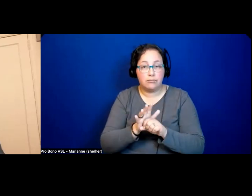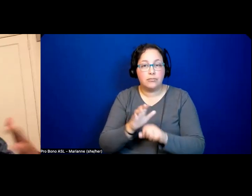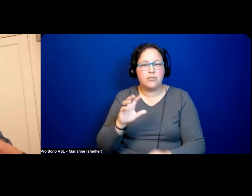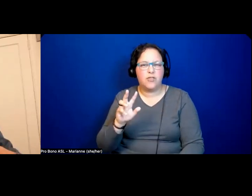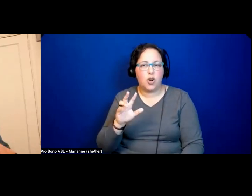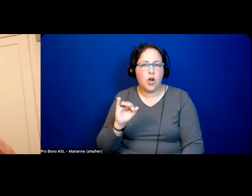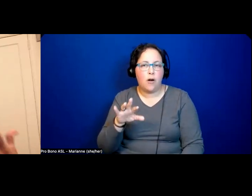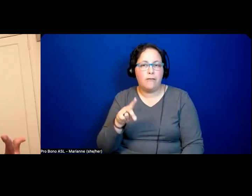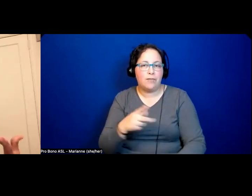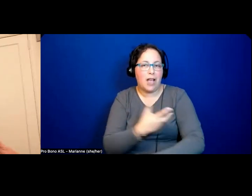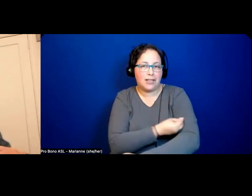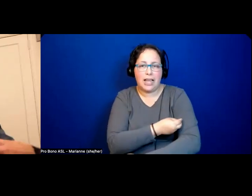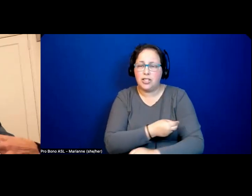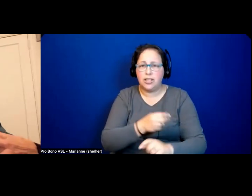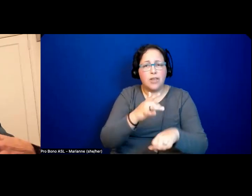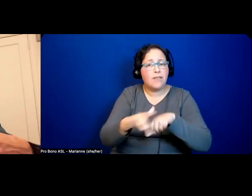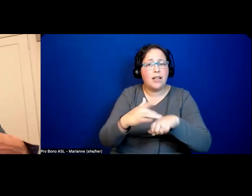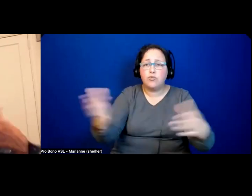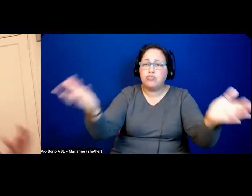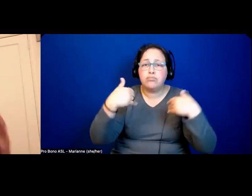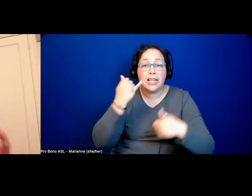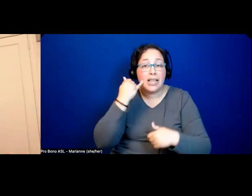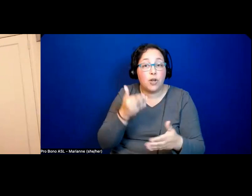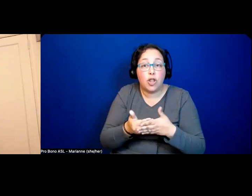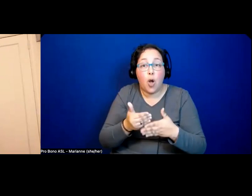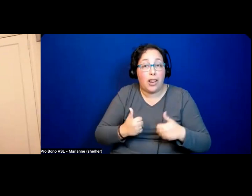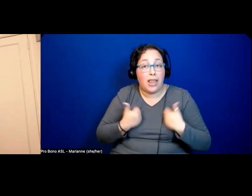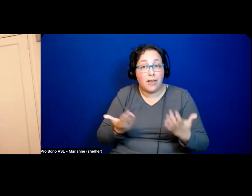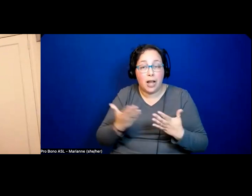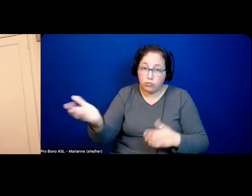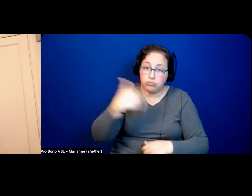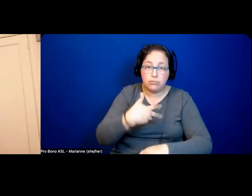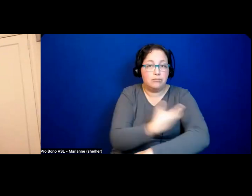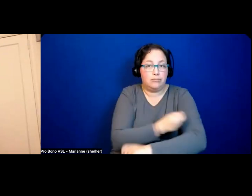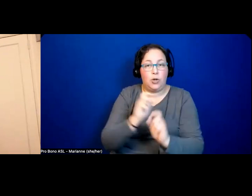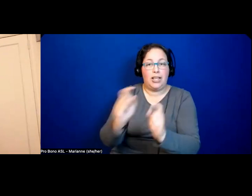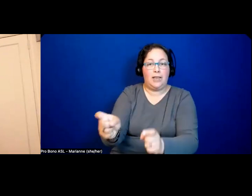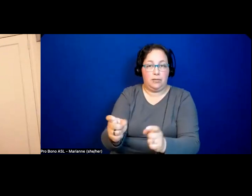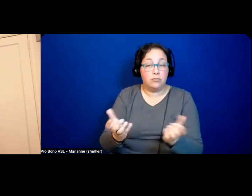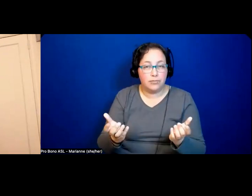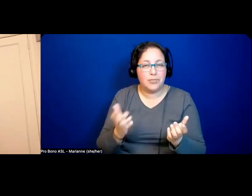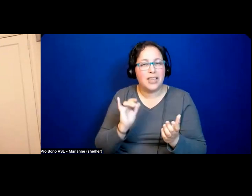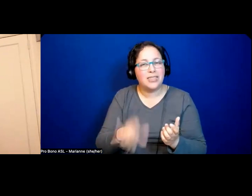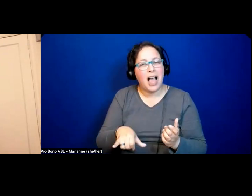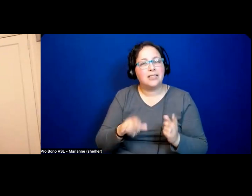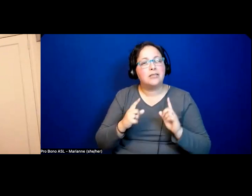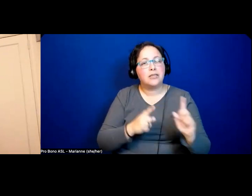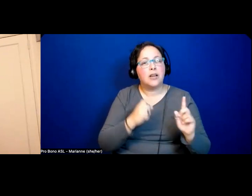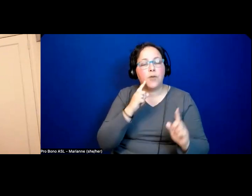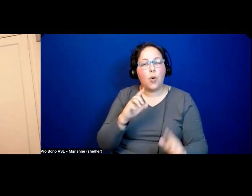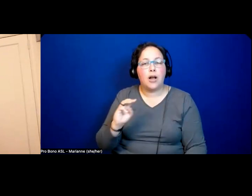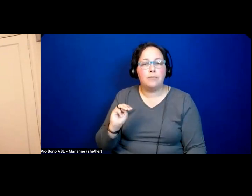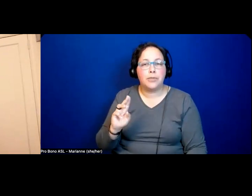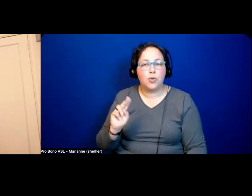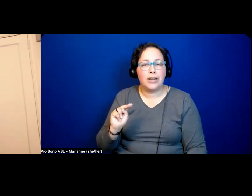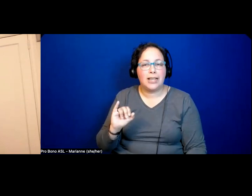So these are examples of the the rudiments of municipalism or of self-determination